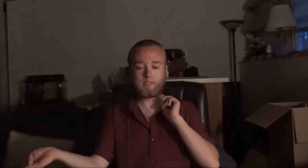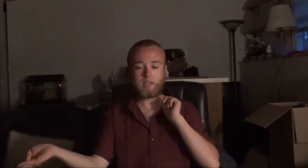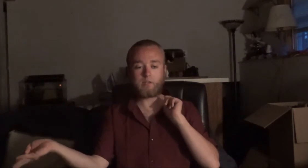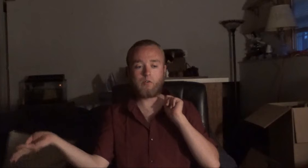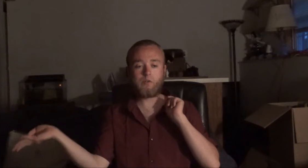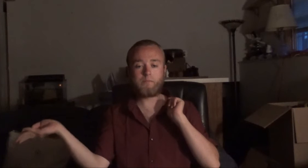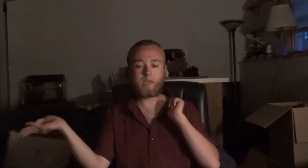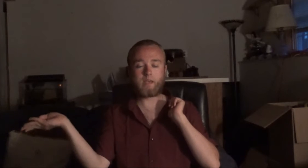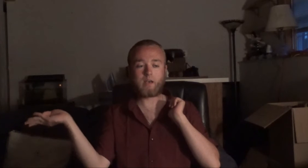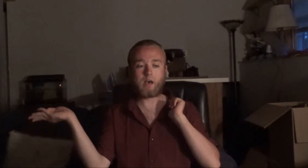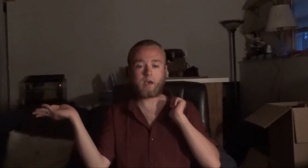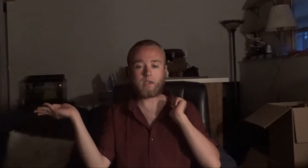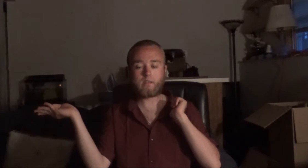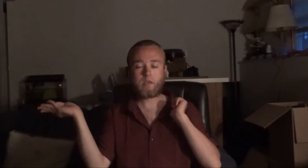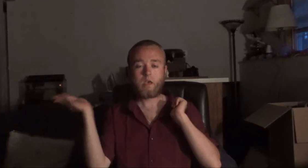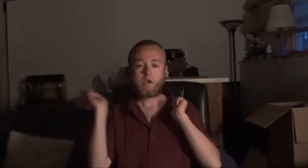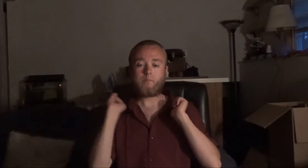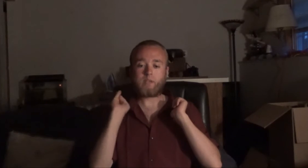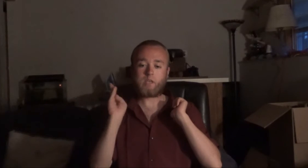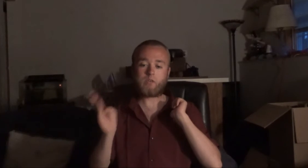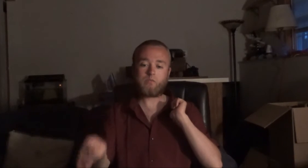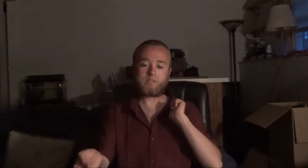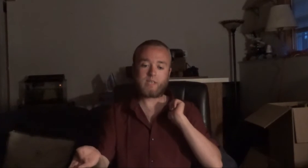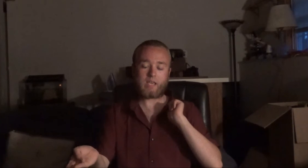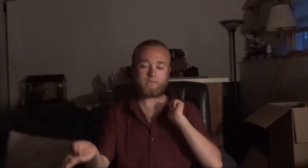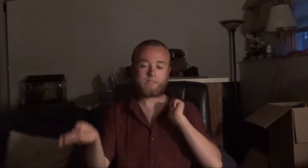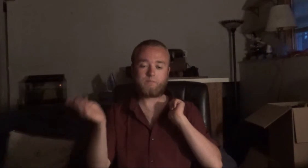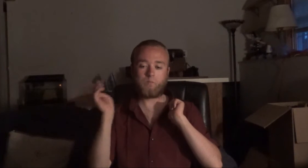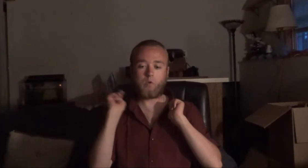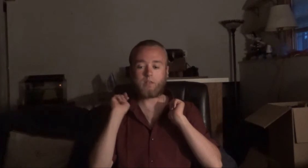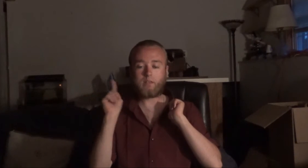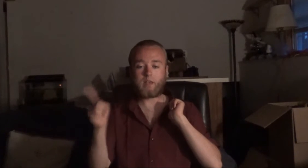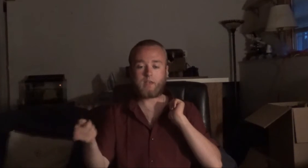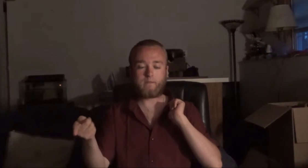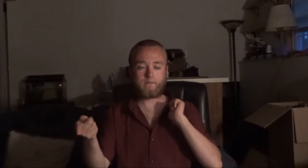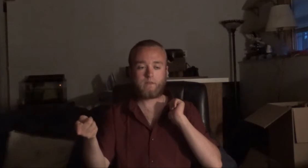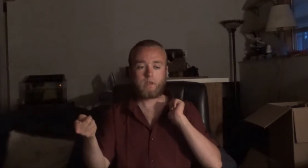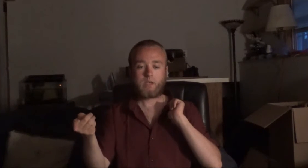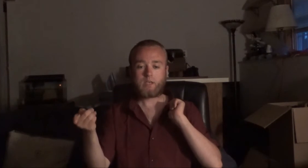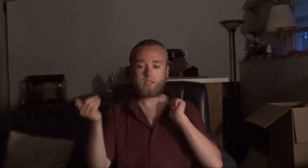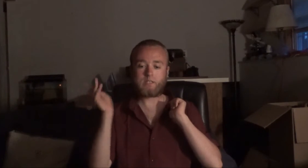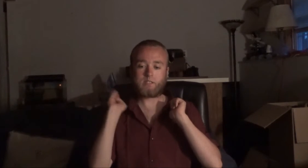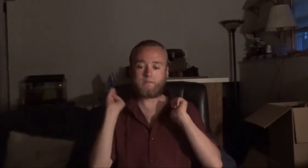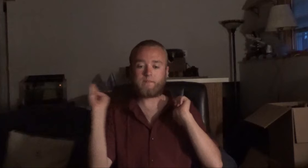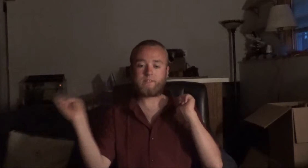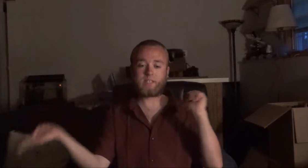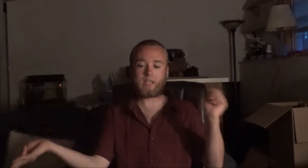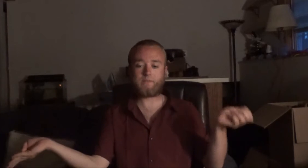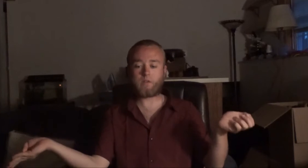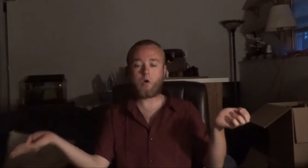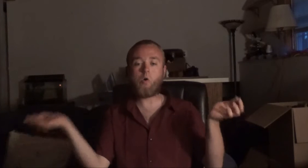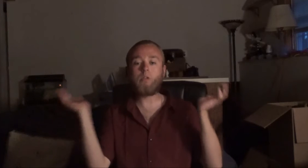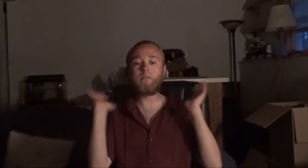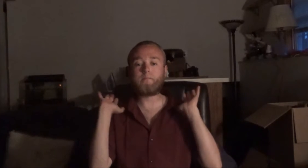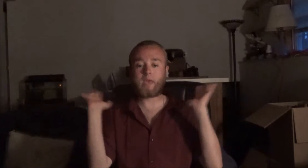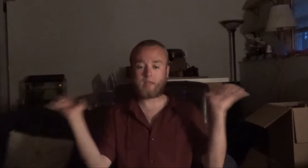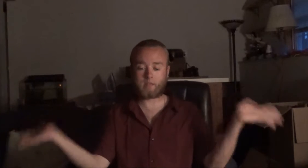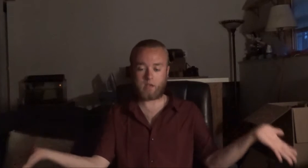slayed all mankind. But he who saves one life, is as if he's saved all of mankind.